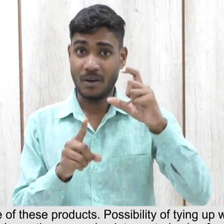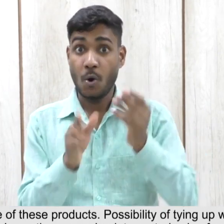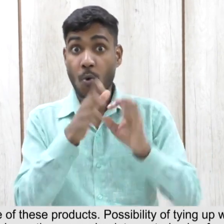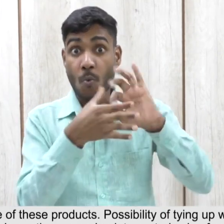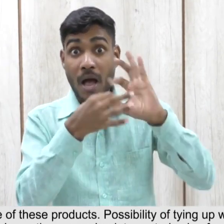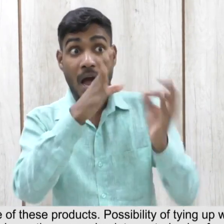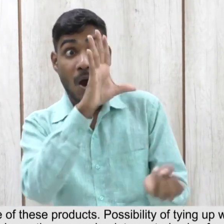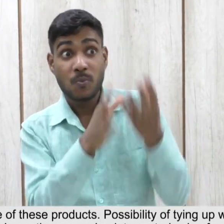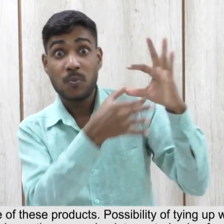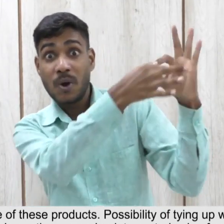these products.